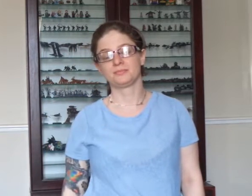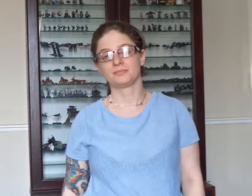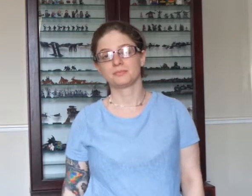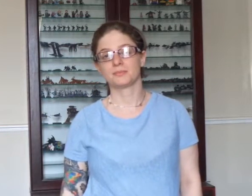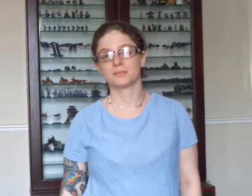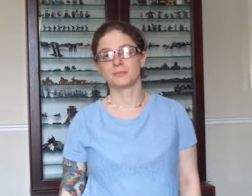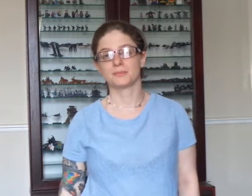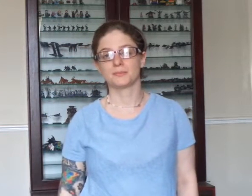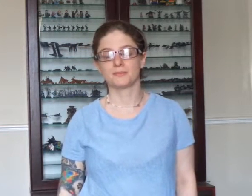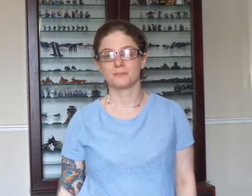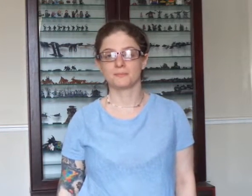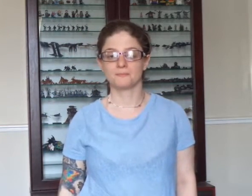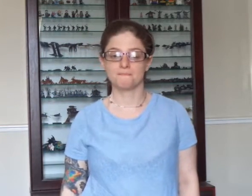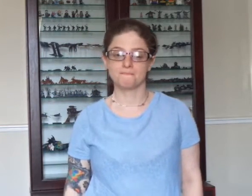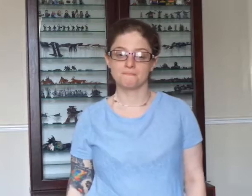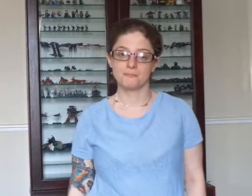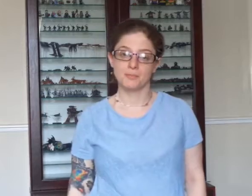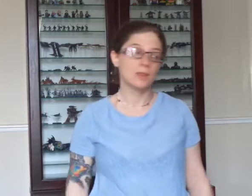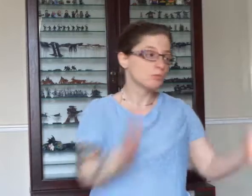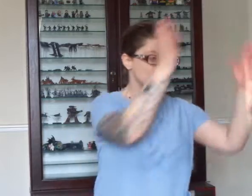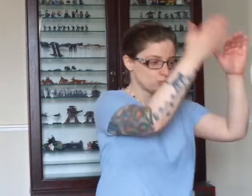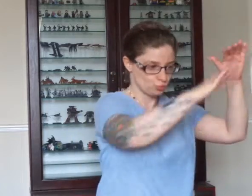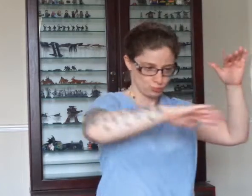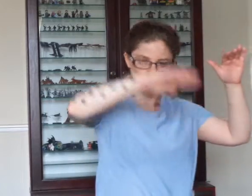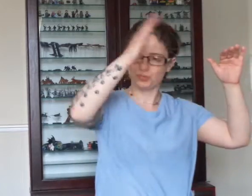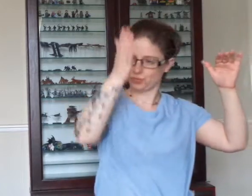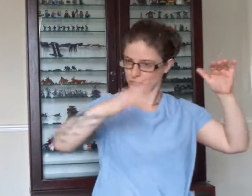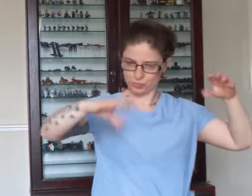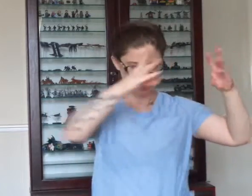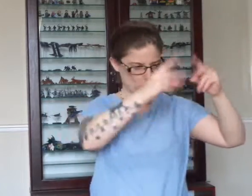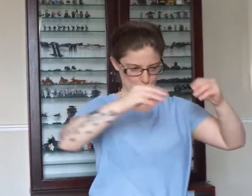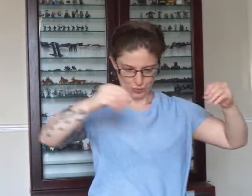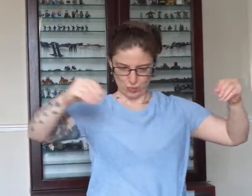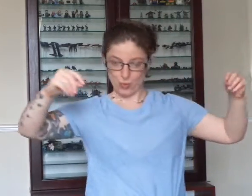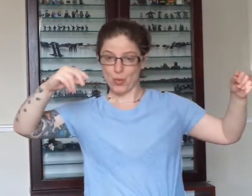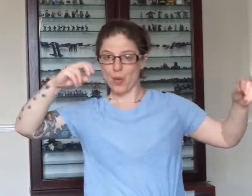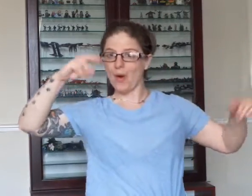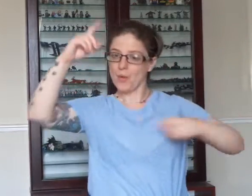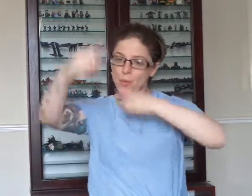Moons and jewels, and fairies wheels,